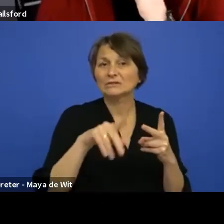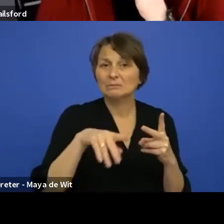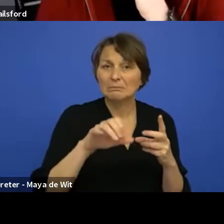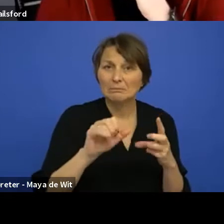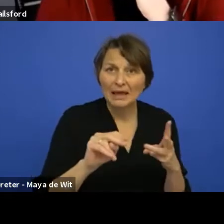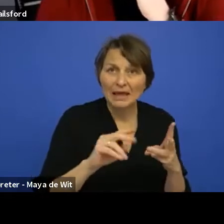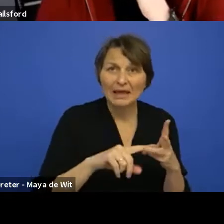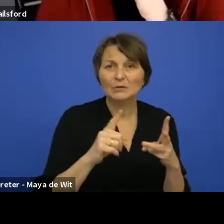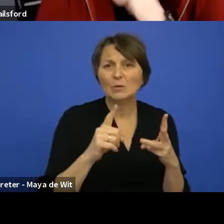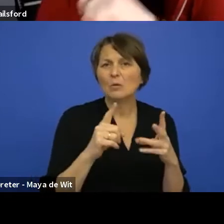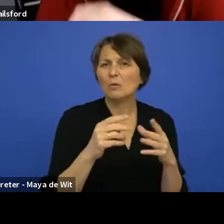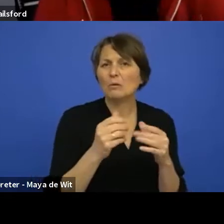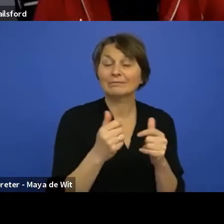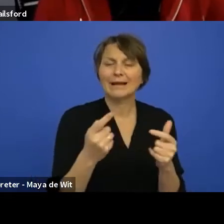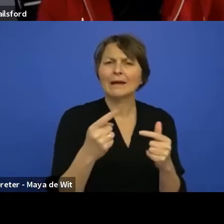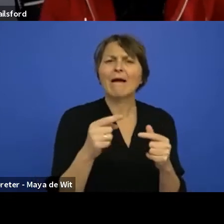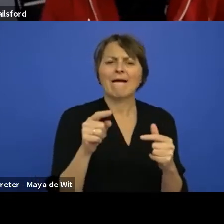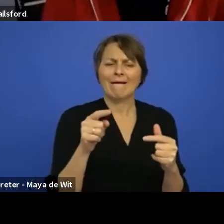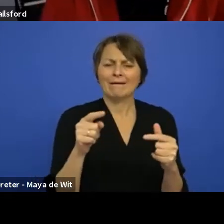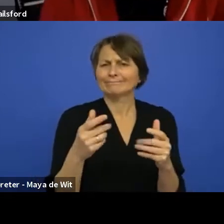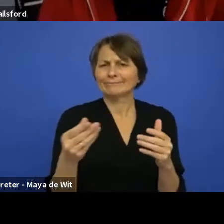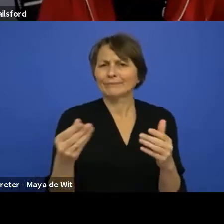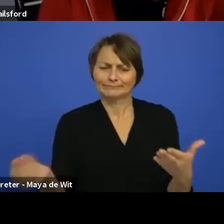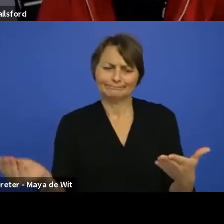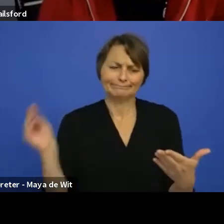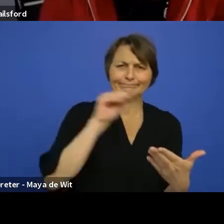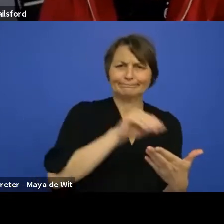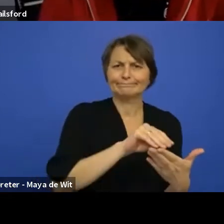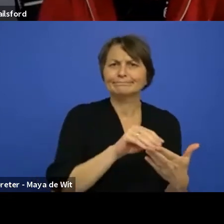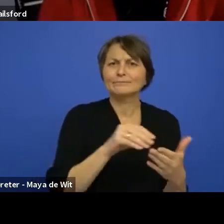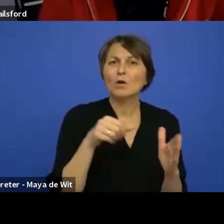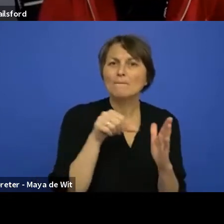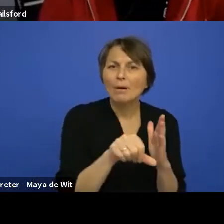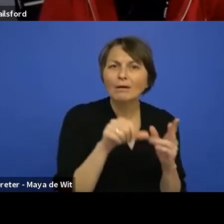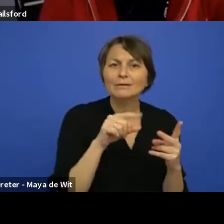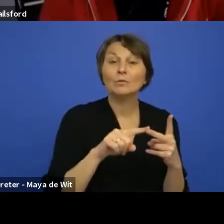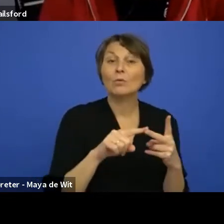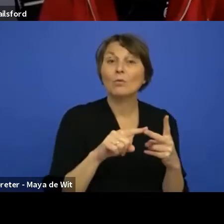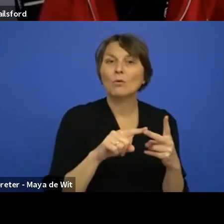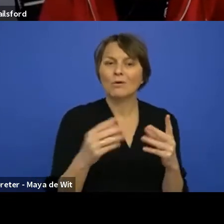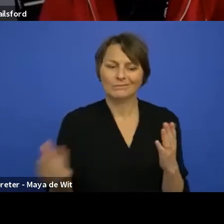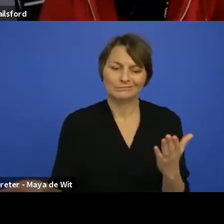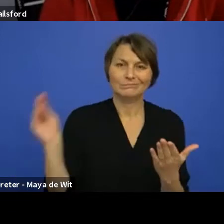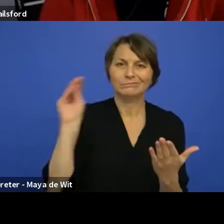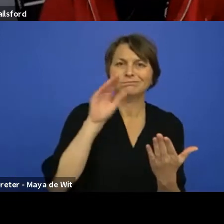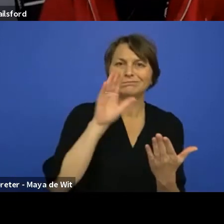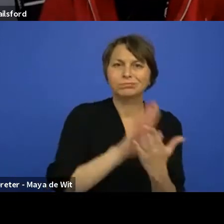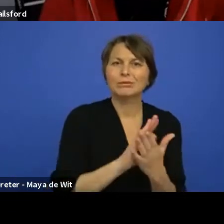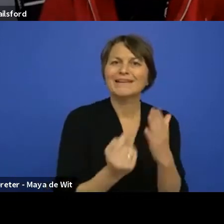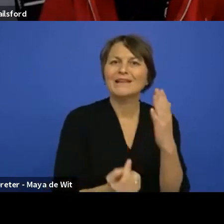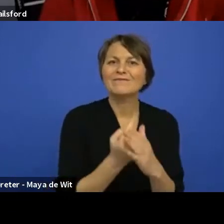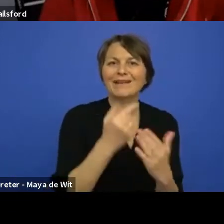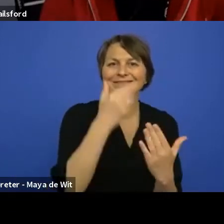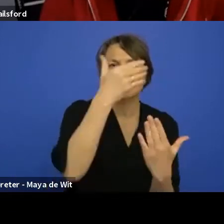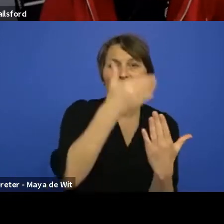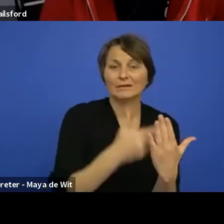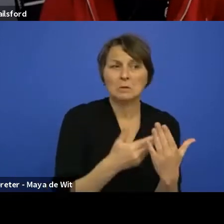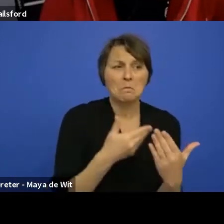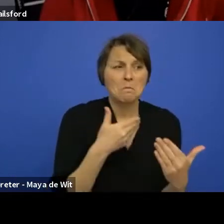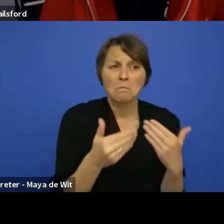uh, you know, attach an event listener to, to something. And all of that will just work with UI library, no matter what framework you're using. So I